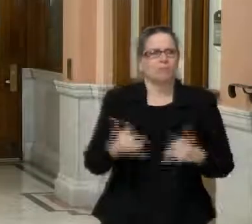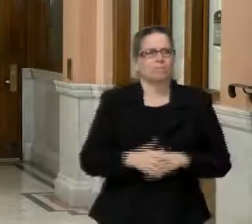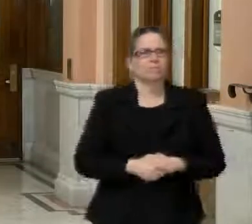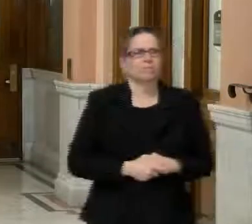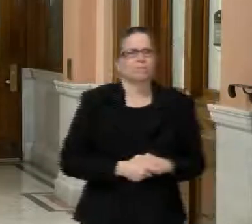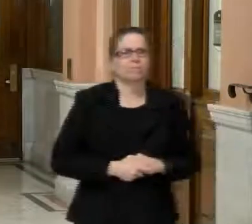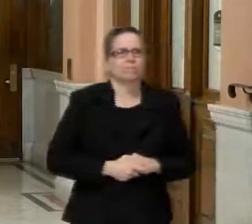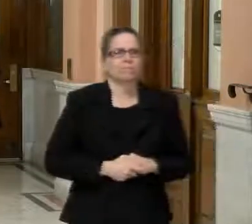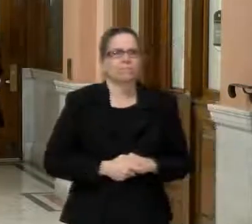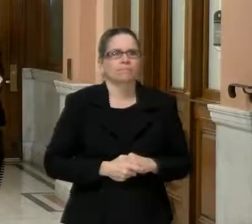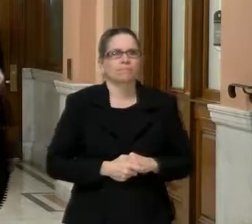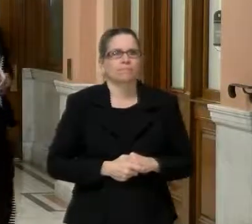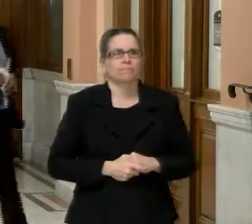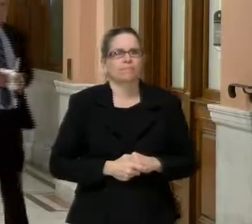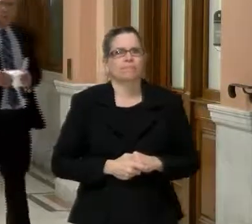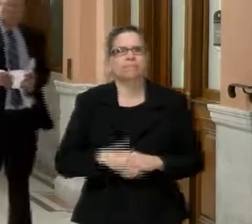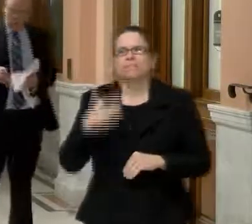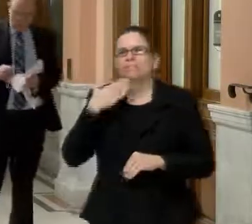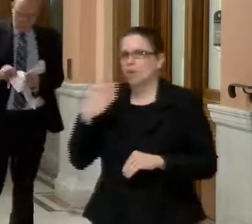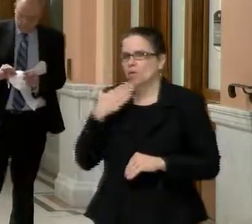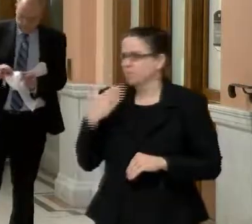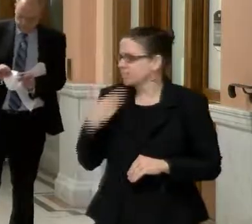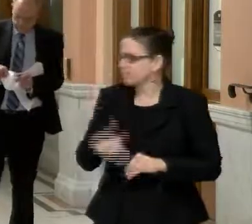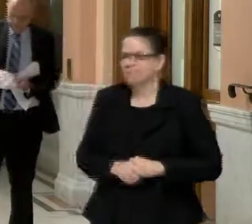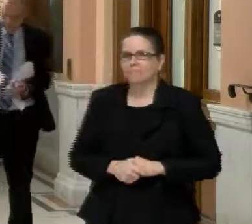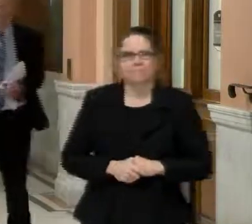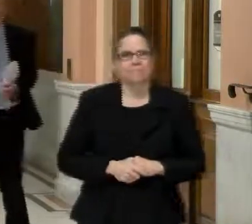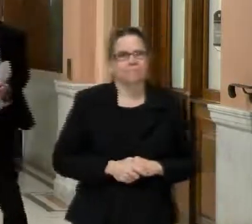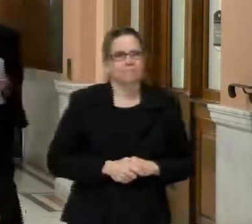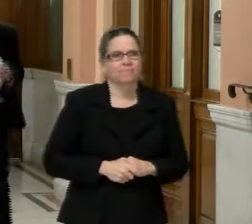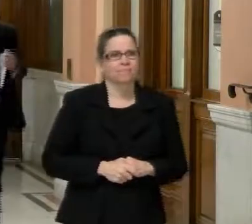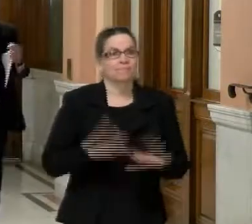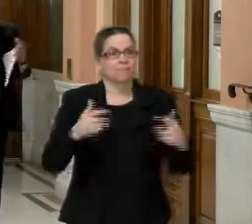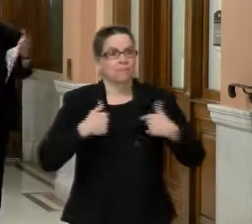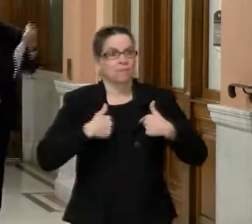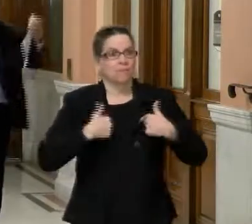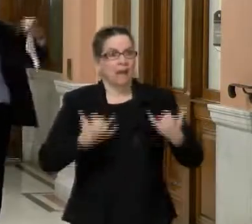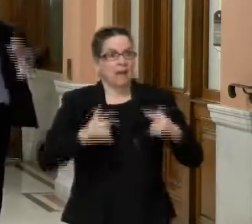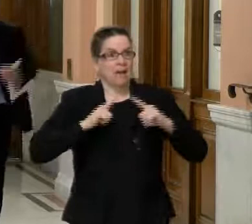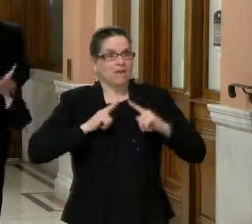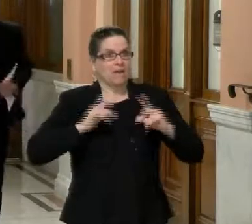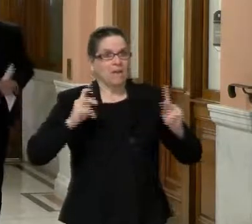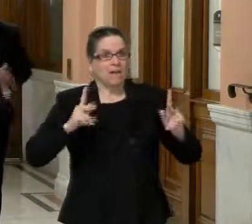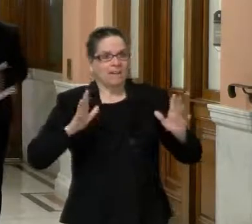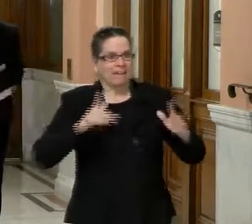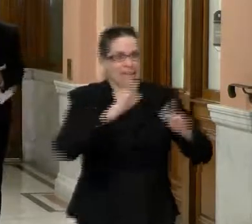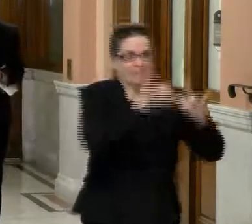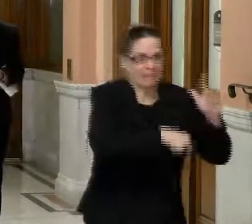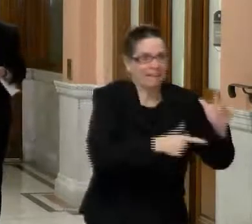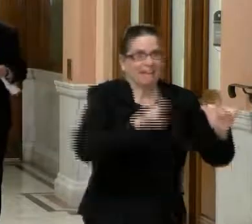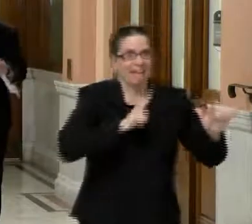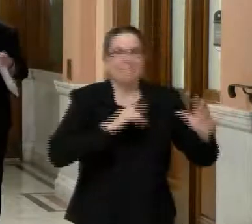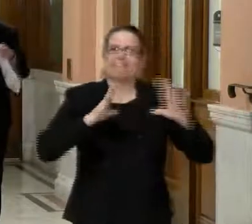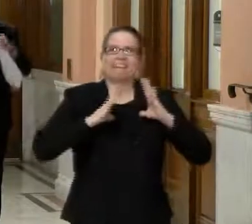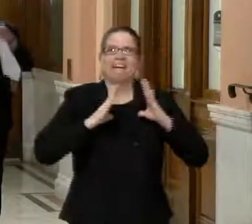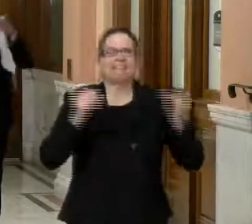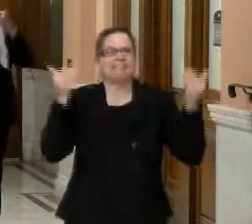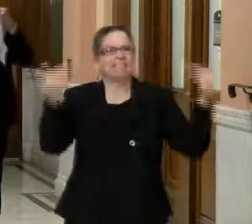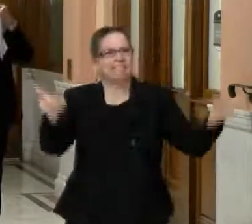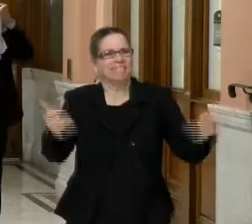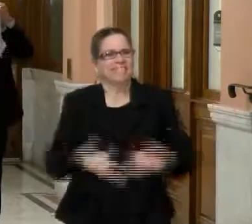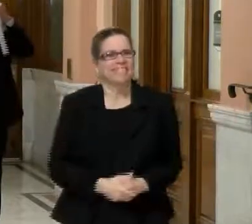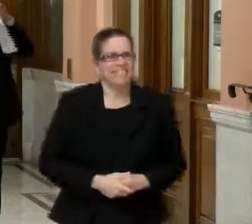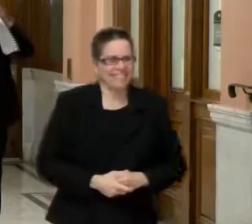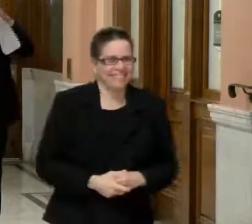Thank you, Mayor Petty. Um, I guess I'll, uh, go out of order today, but, uh, the news that I have is,